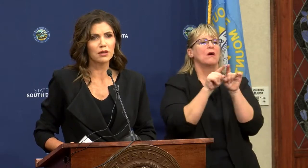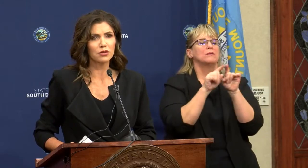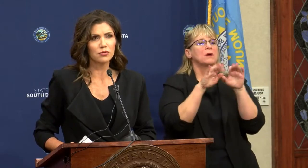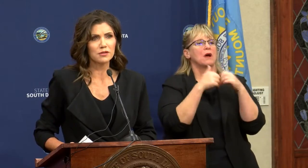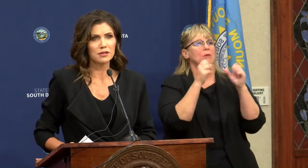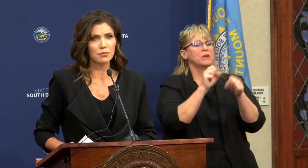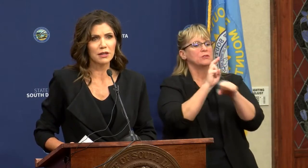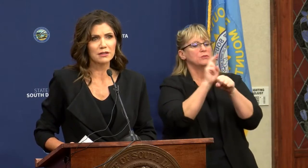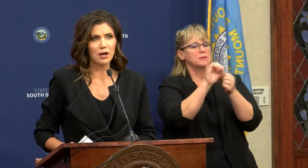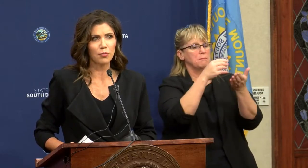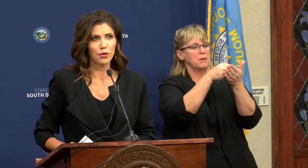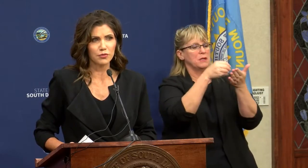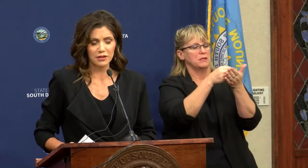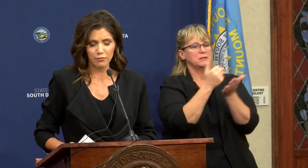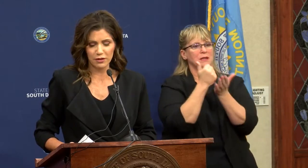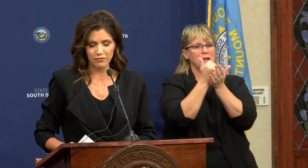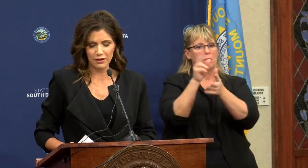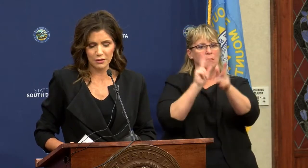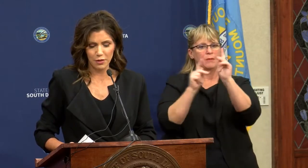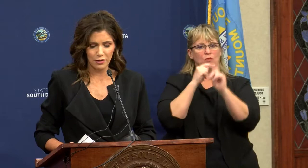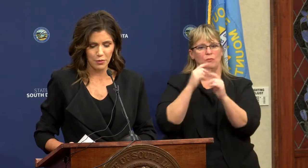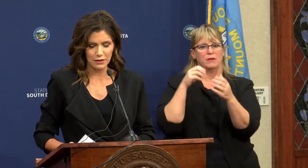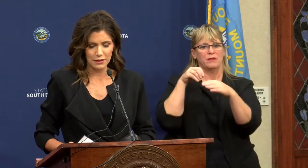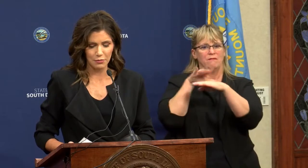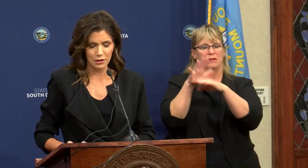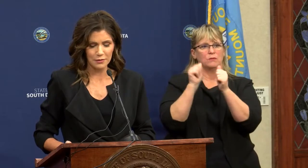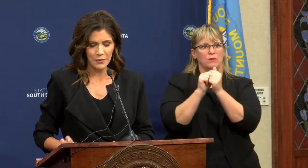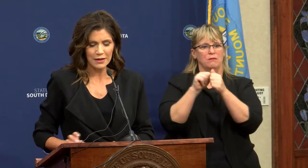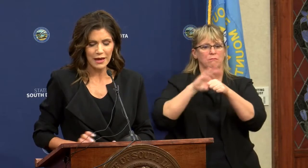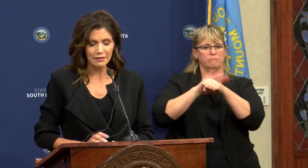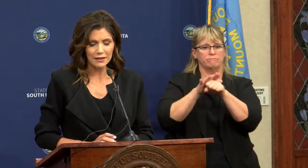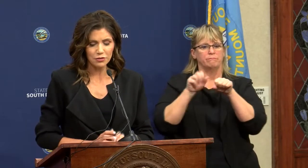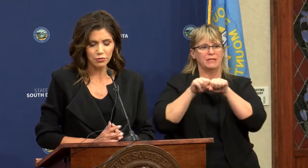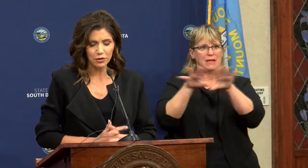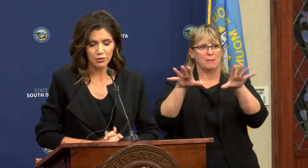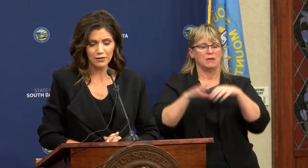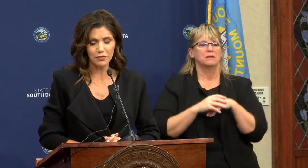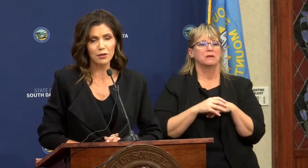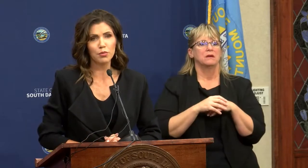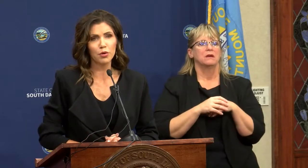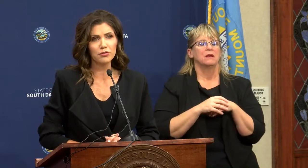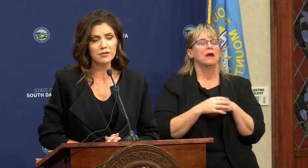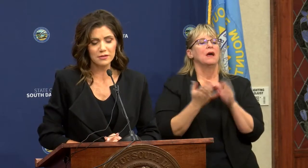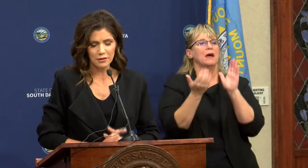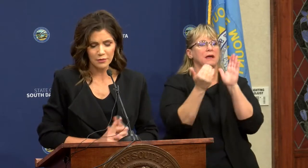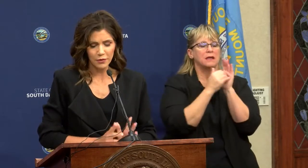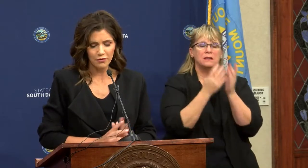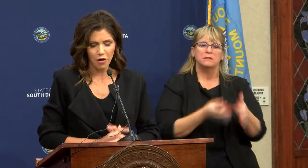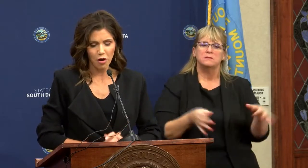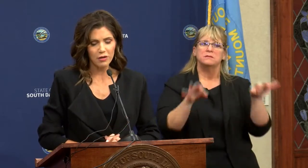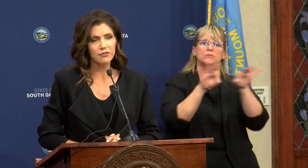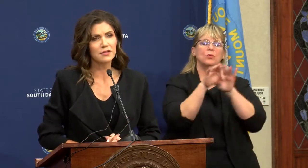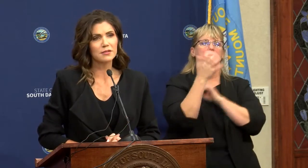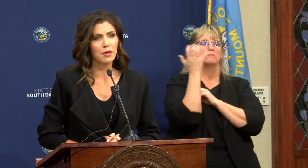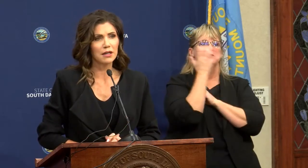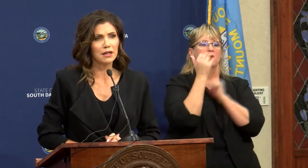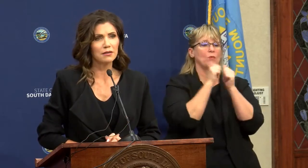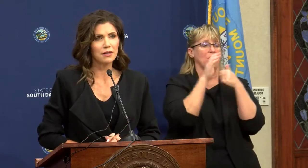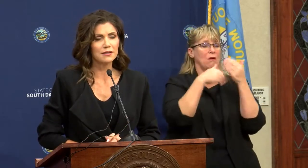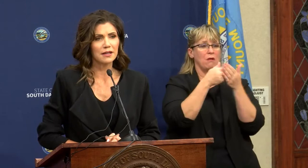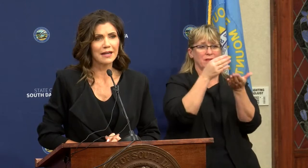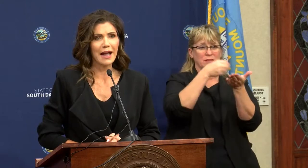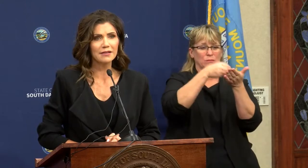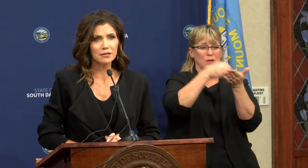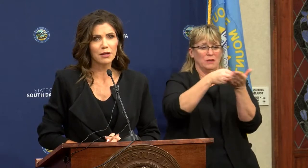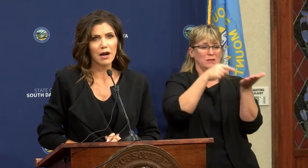ways that we could use this money to help those that have been affected by the pandemic. I'd like to reiterate that the importance of all of this money